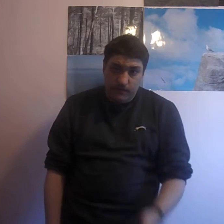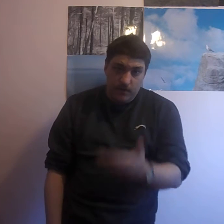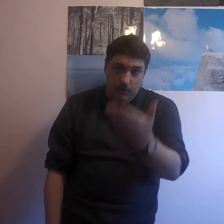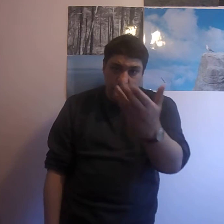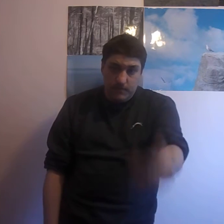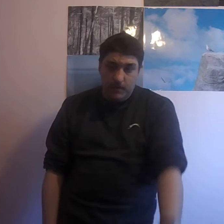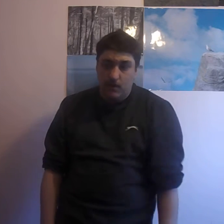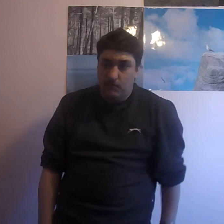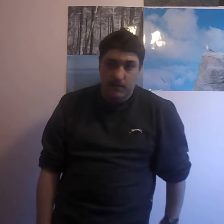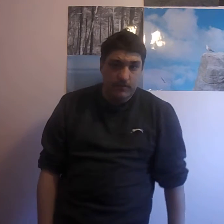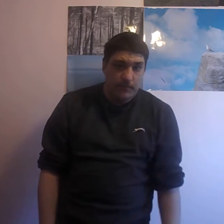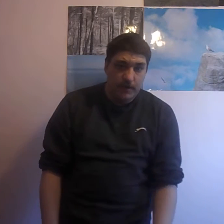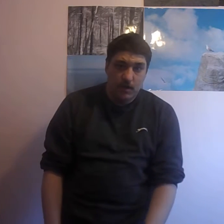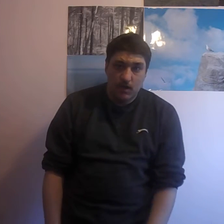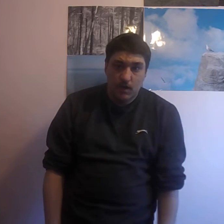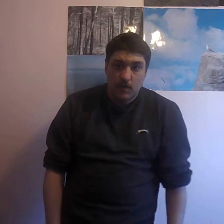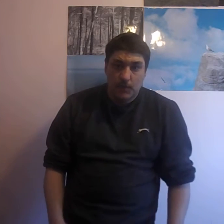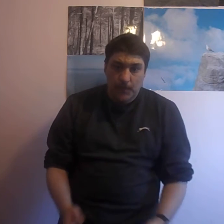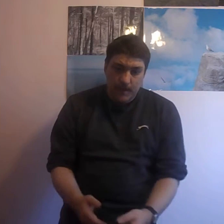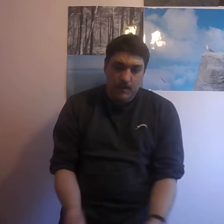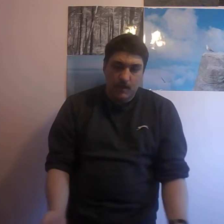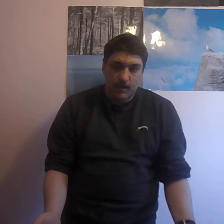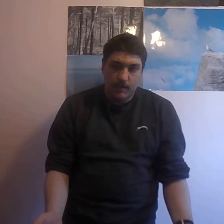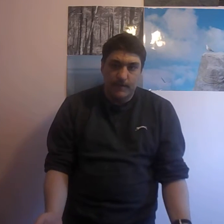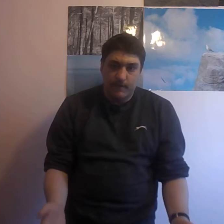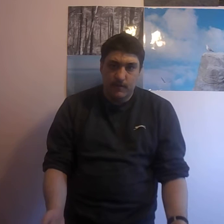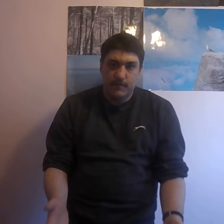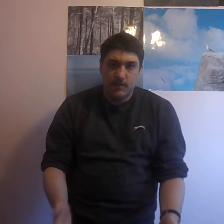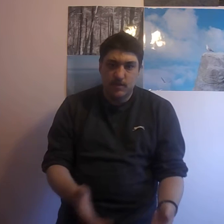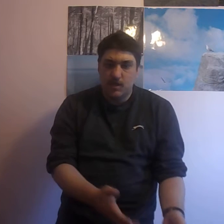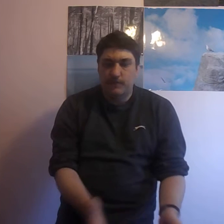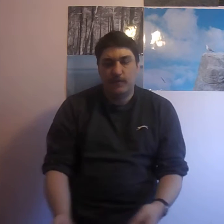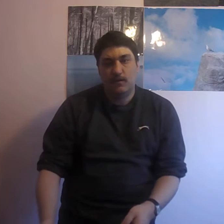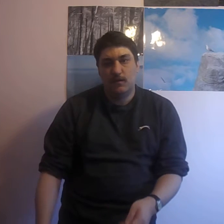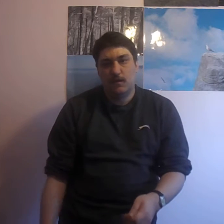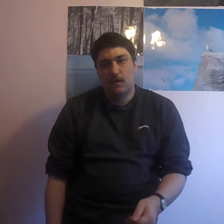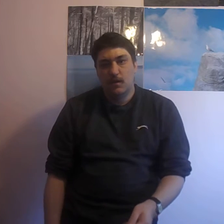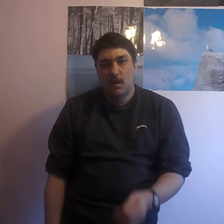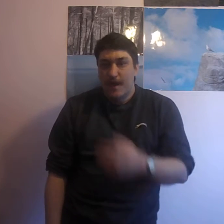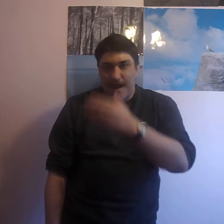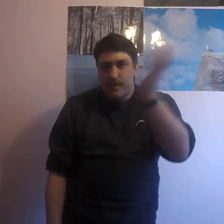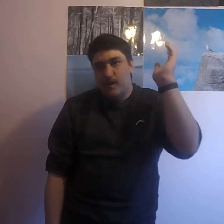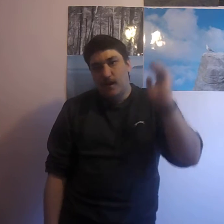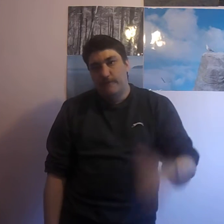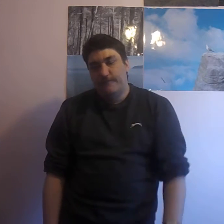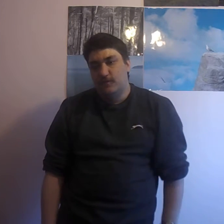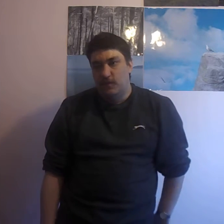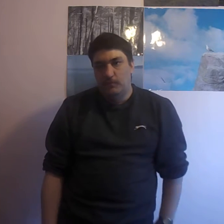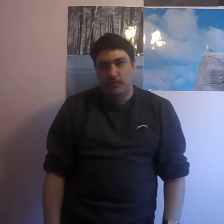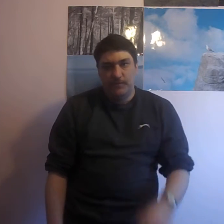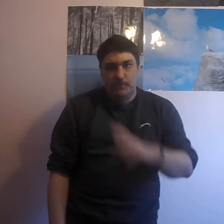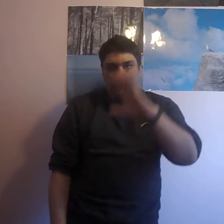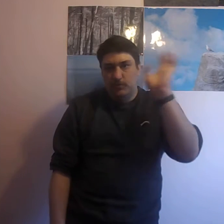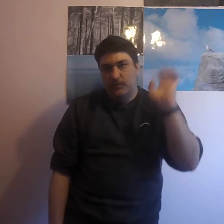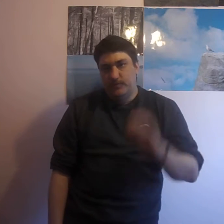so, leave them in the comments. But basically, there is this shift. Anyway, I've grumbled and mumbled and